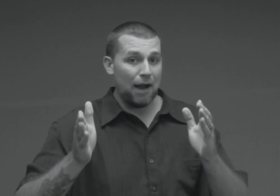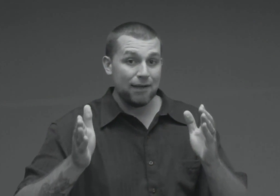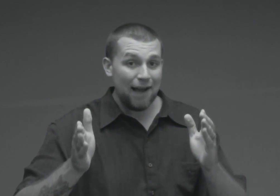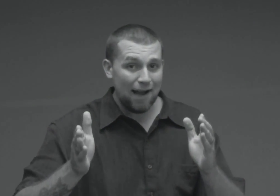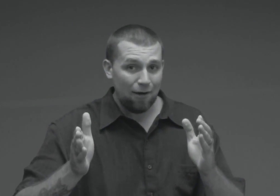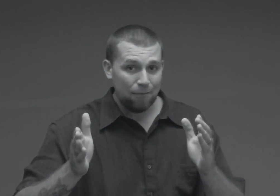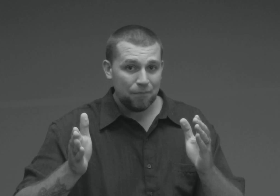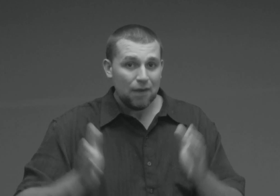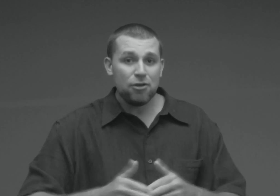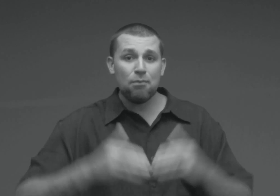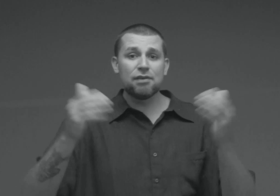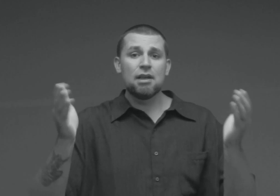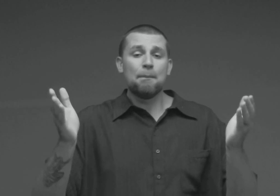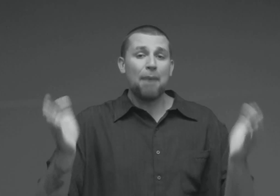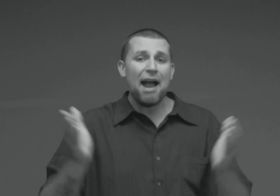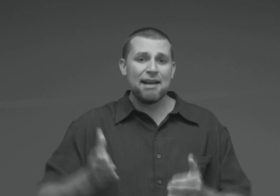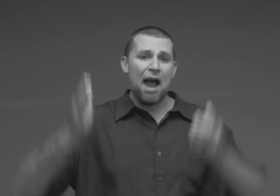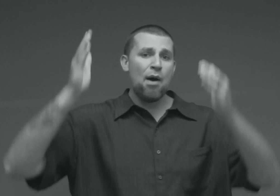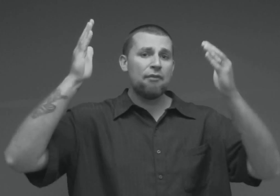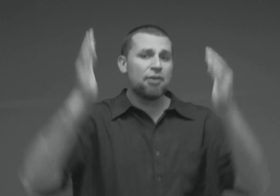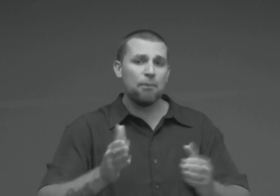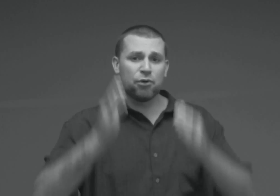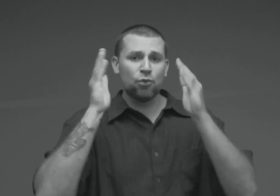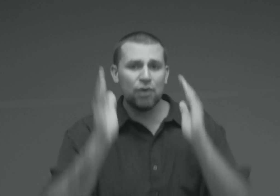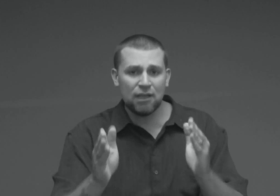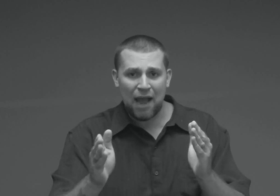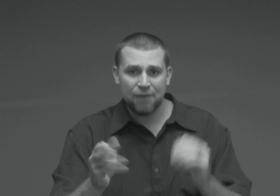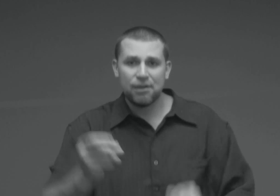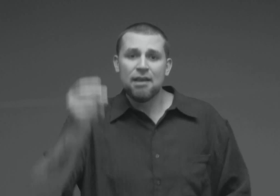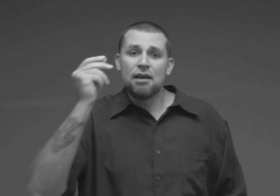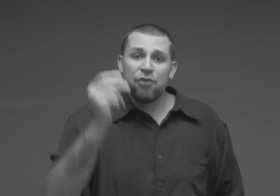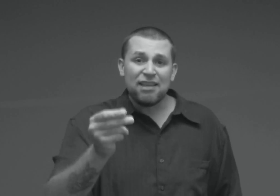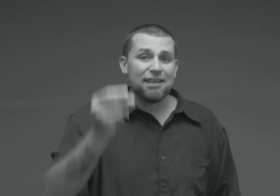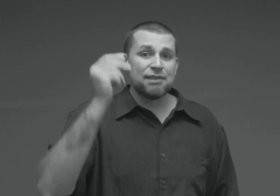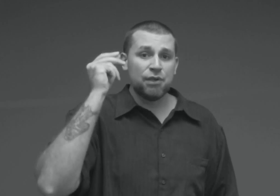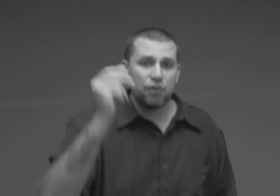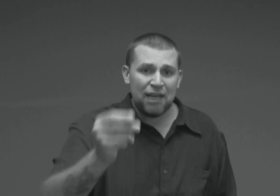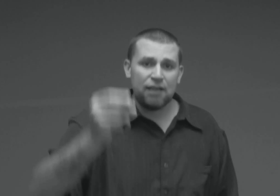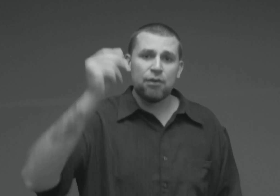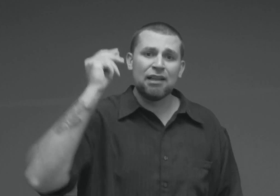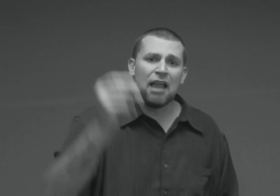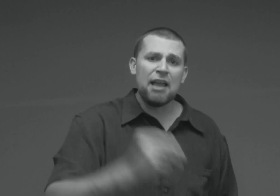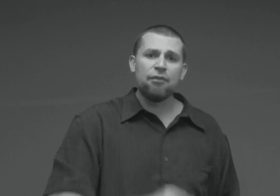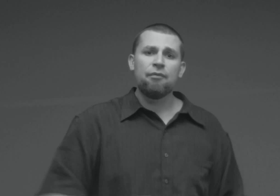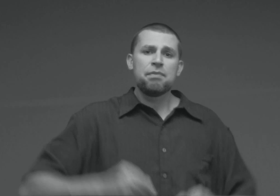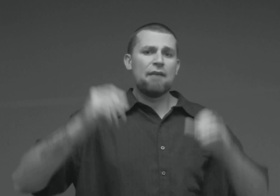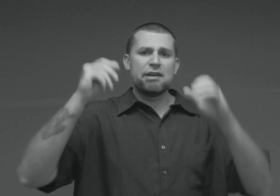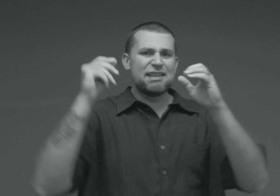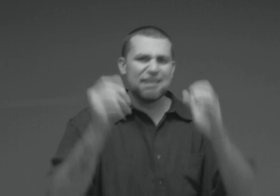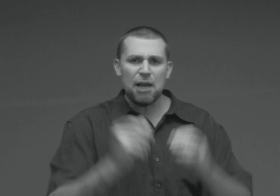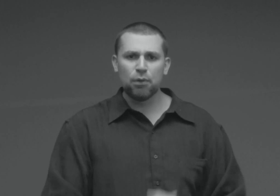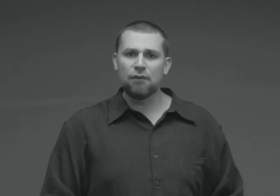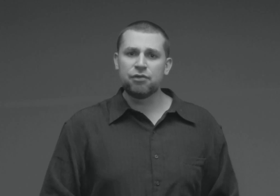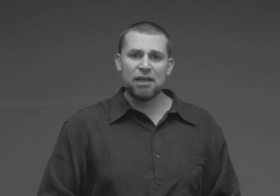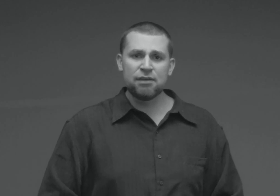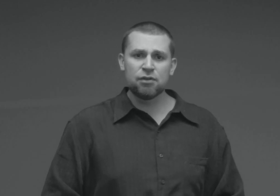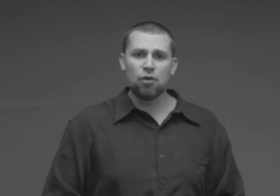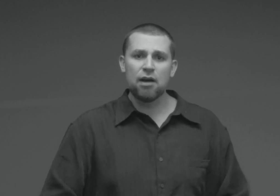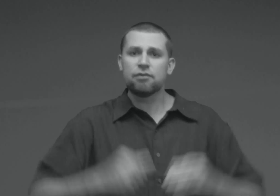by now, you must by now have come to realize, this is indeed the life of a disciple of Jesus Christ,